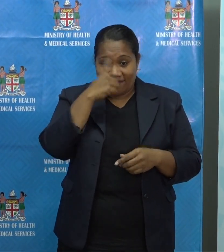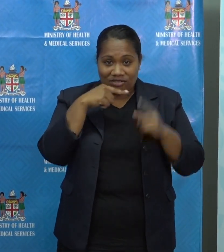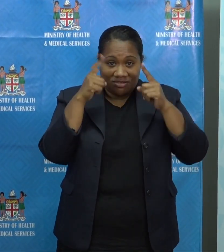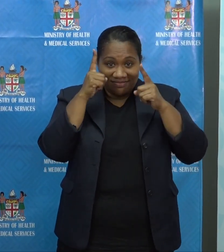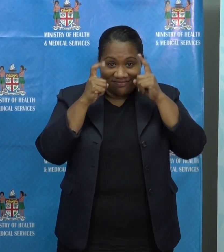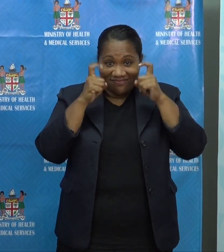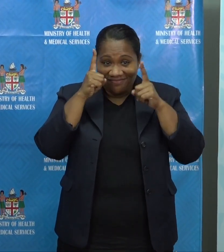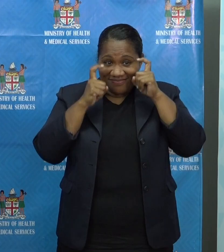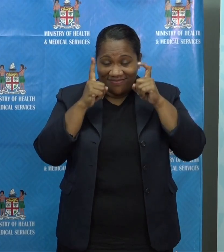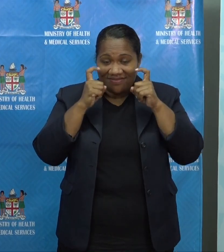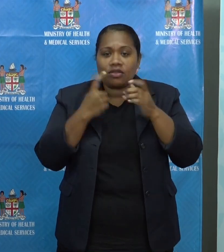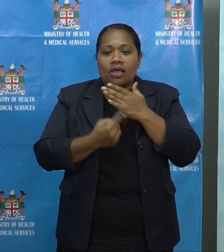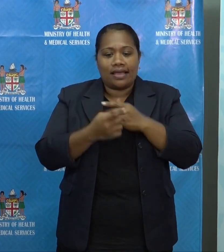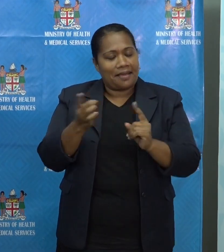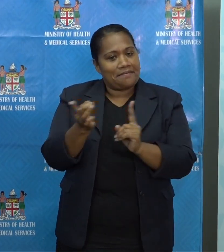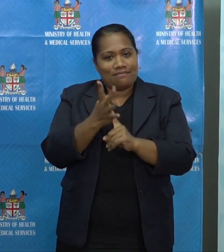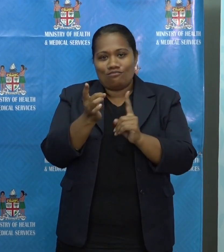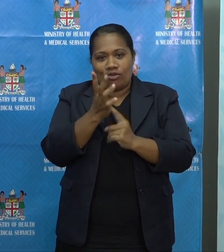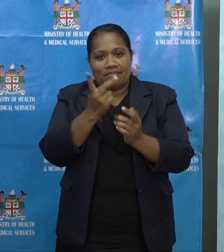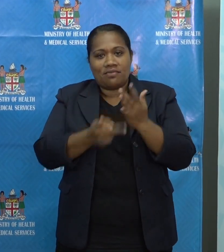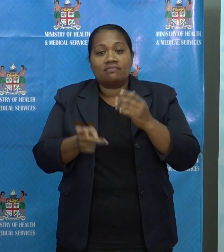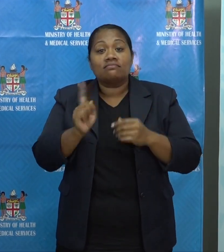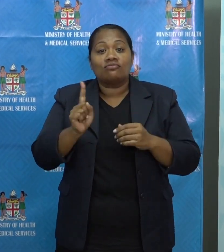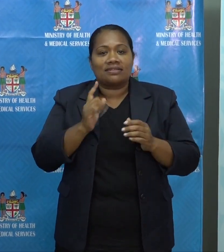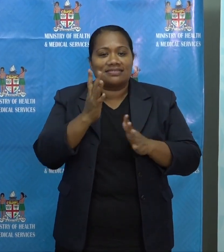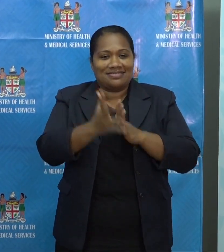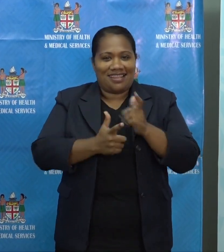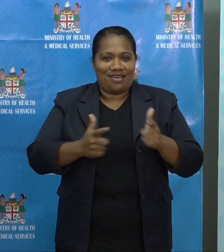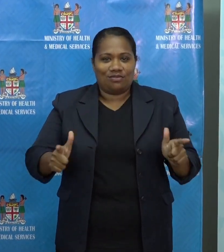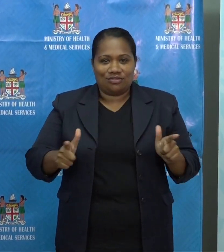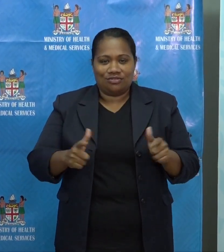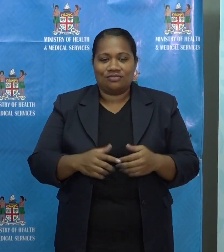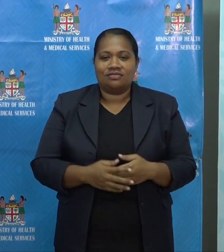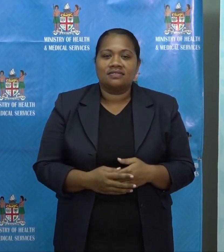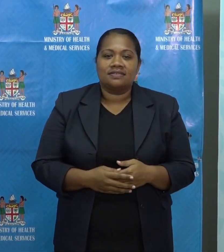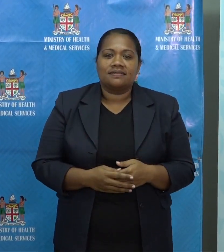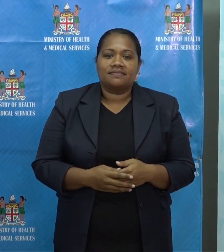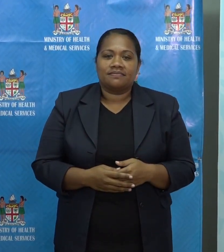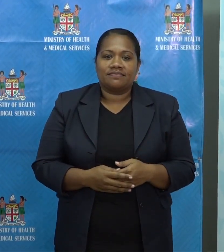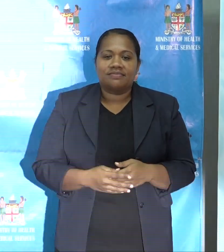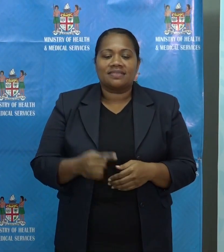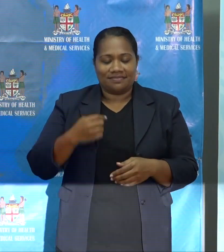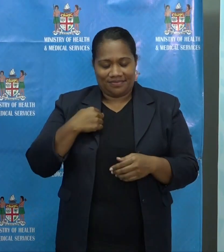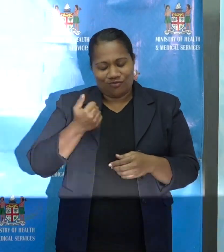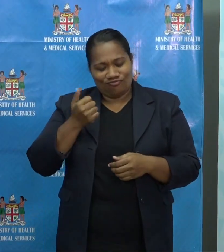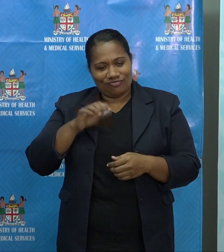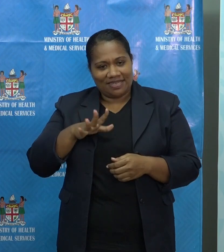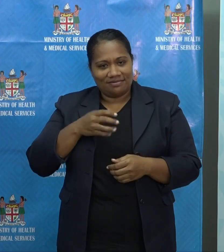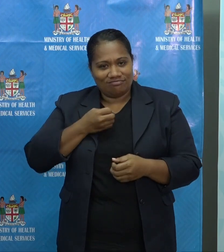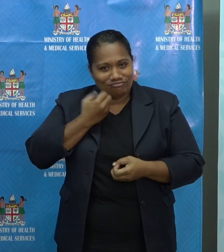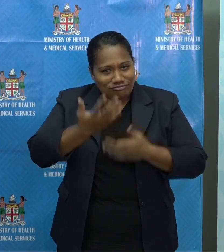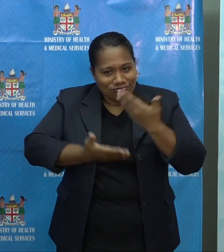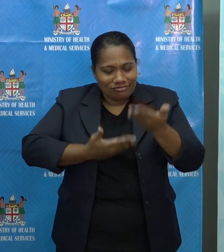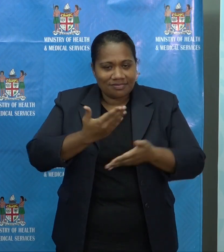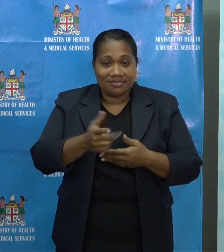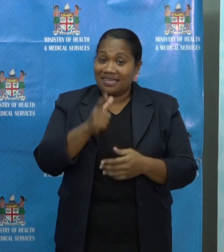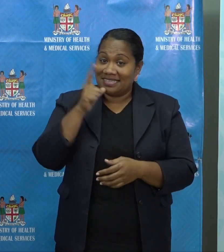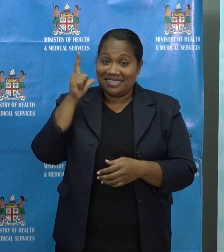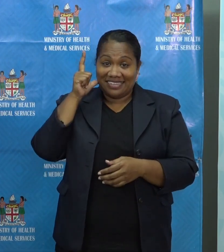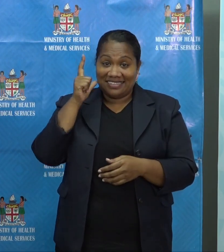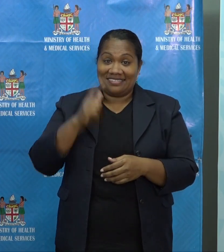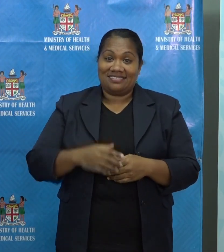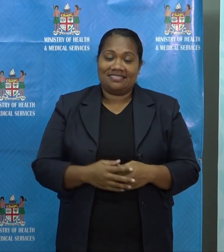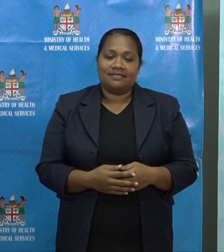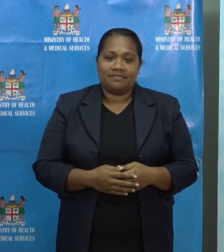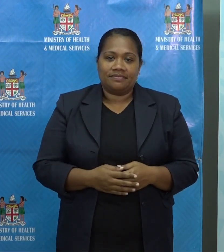an important part of the sign language, as I explained yesterday. I need to